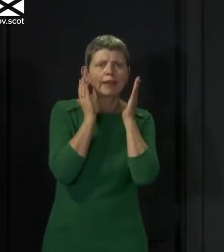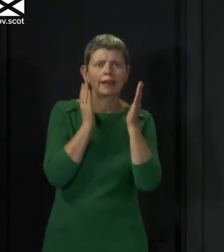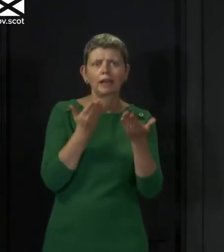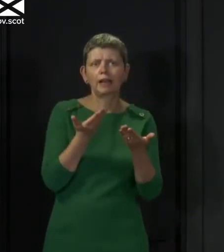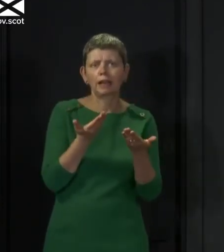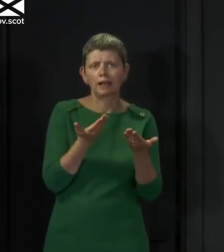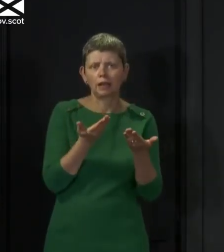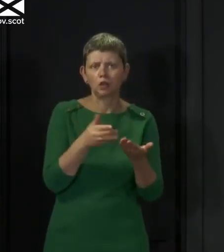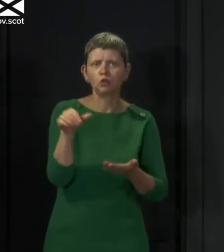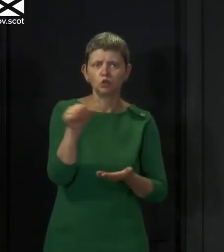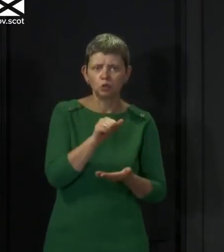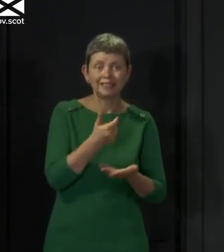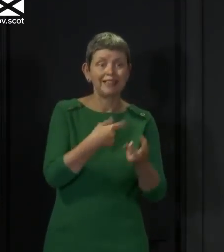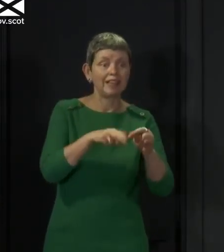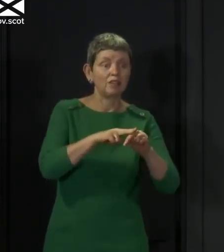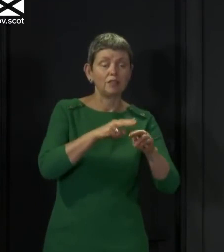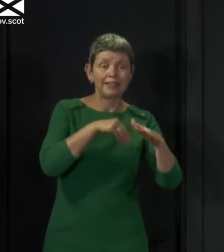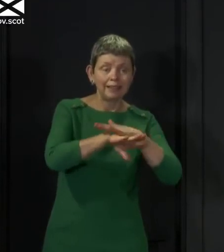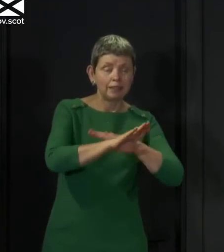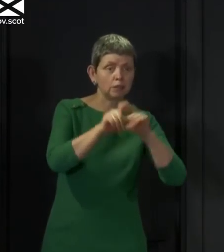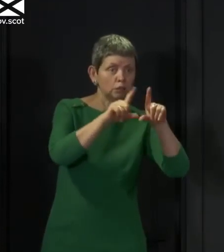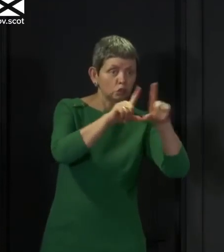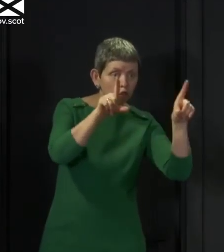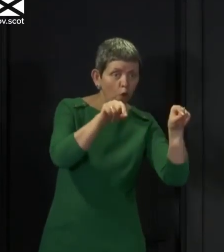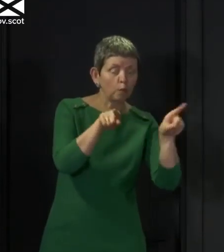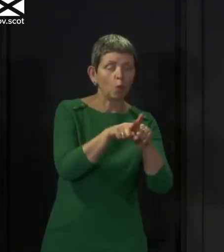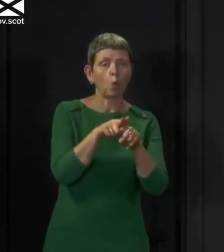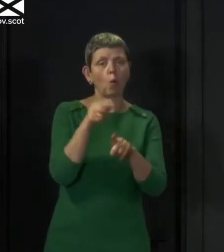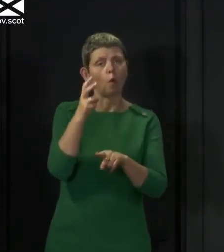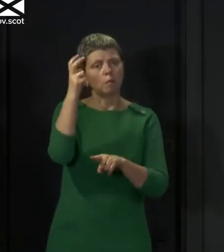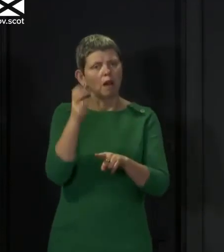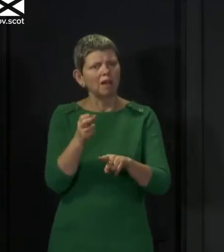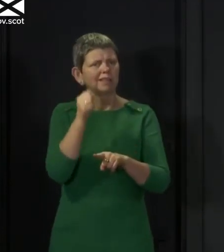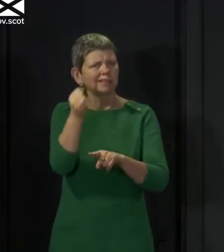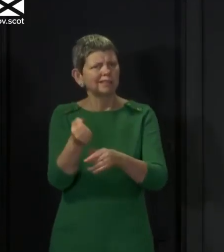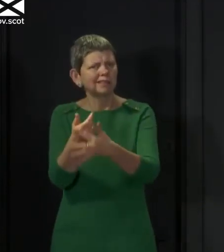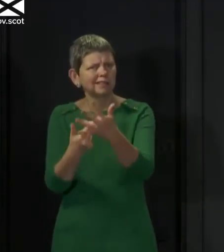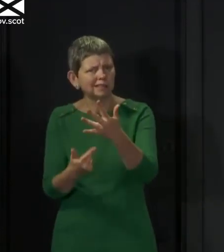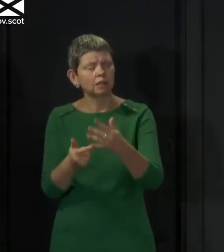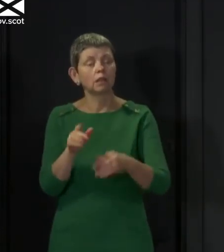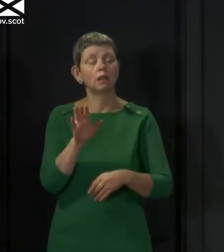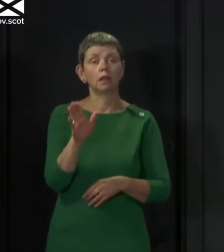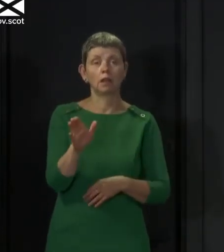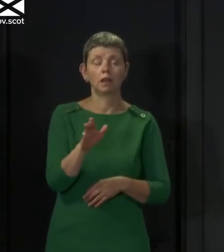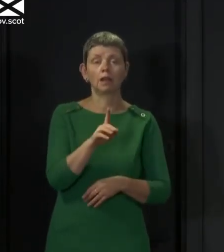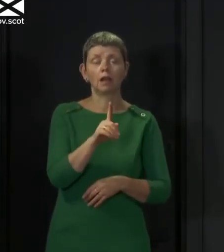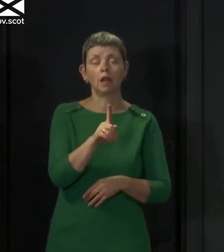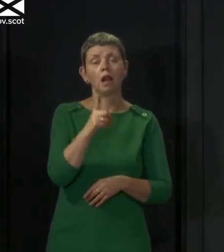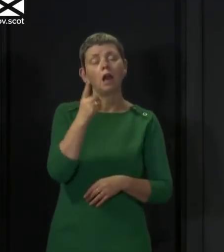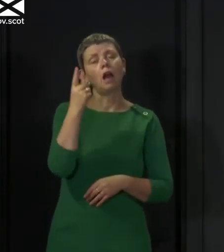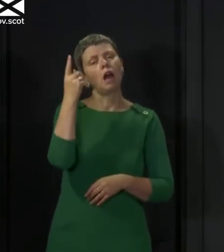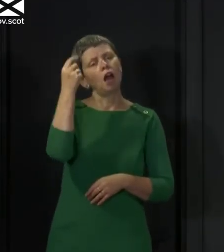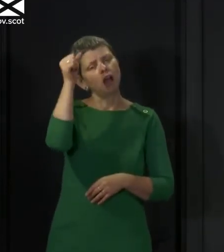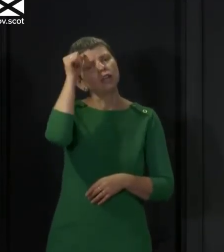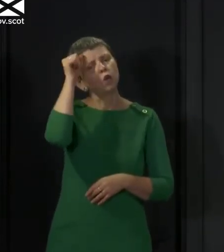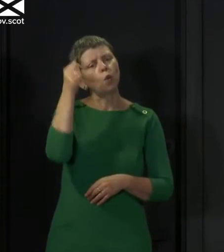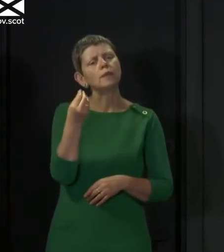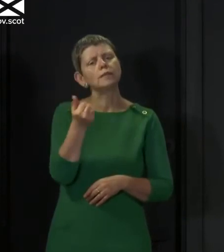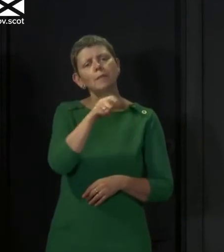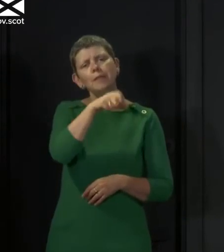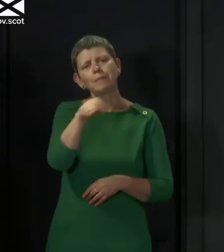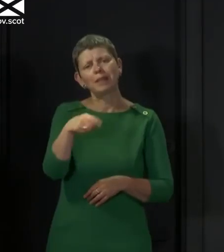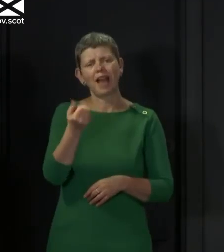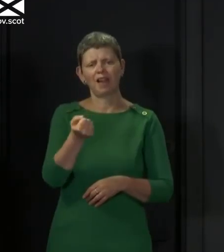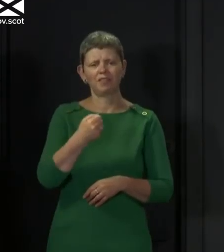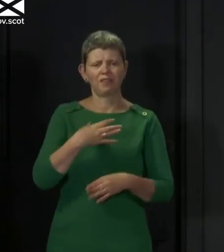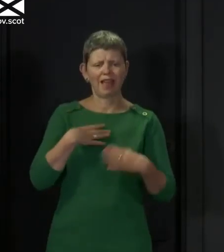transport. And to do that now, I recognise, and I think it's always important to say that there will be some people with particular health conditions,